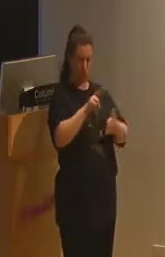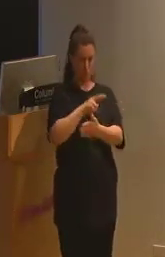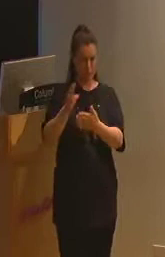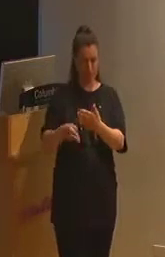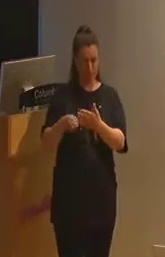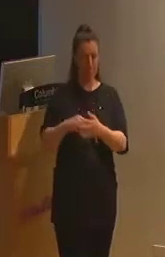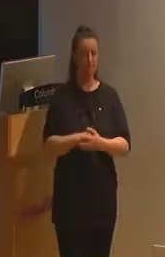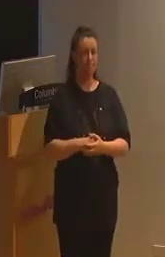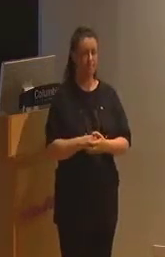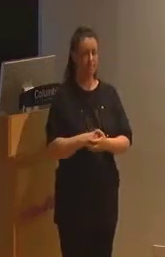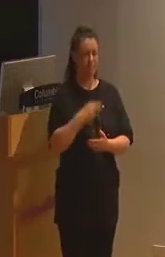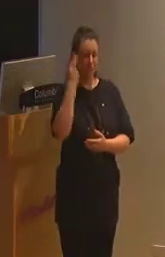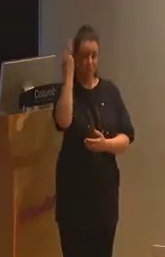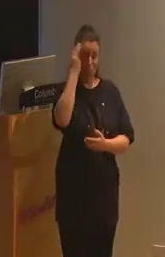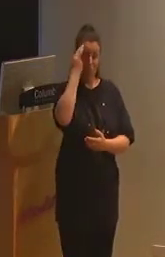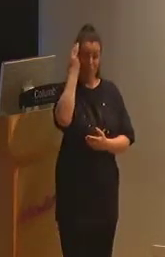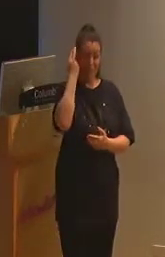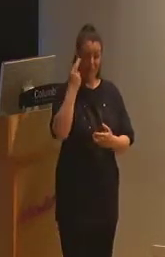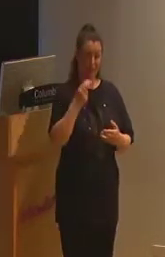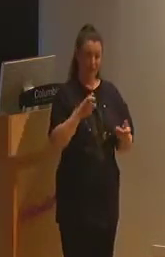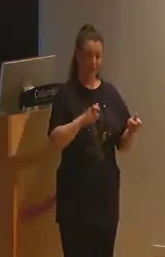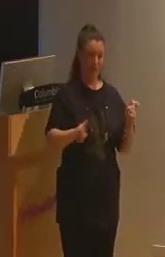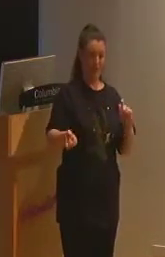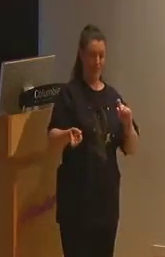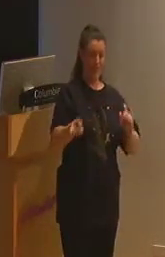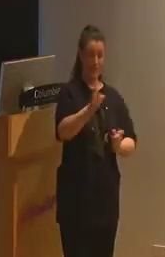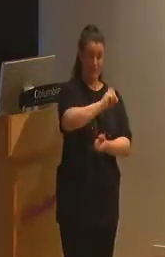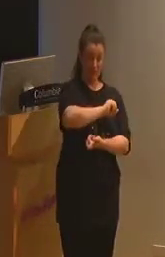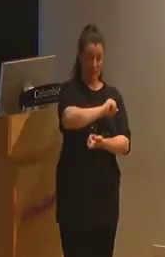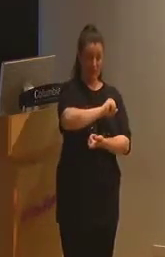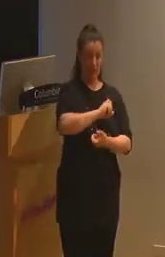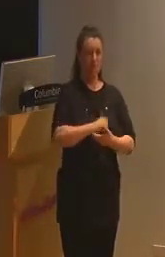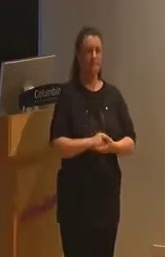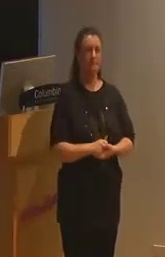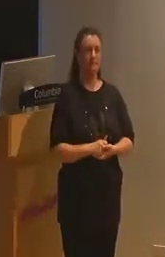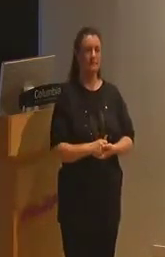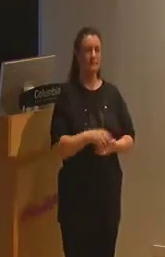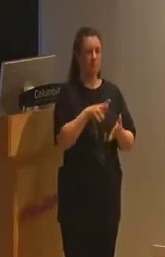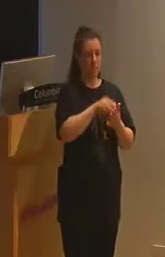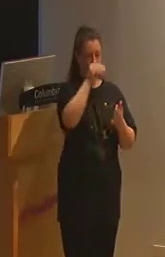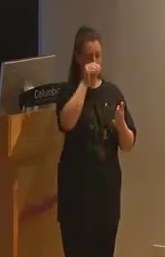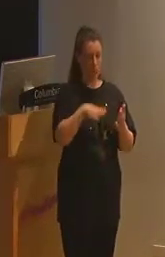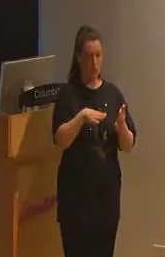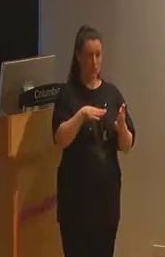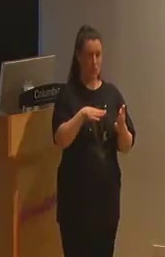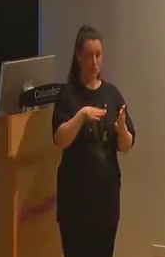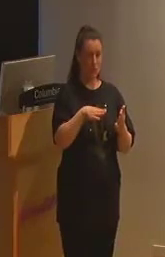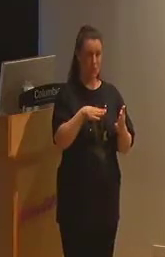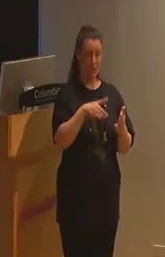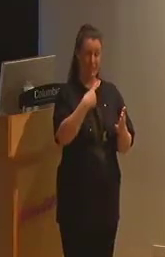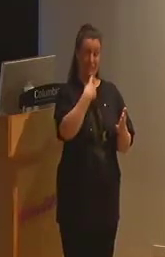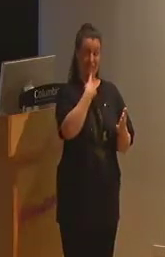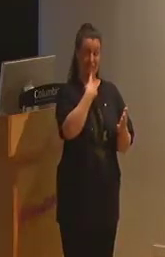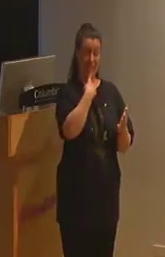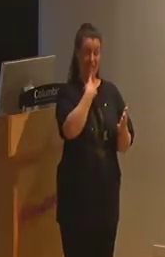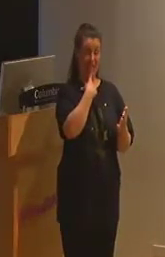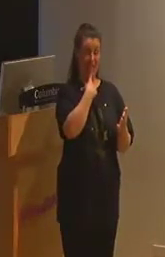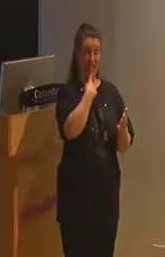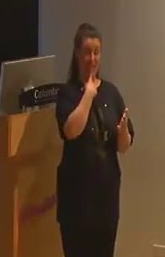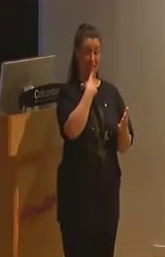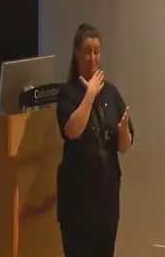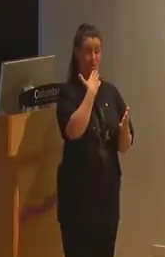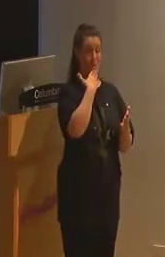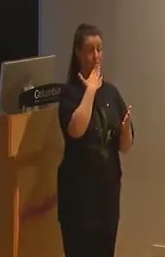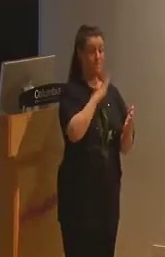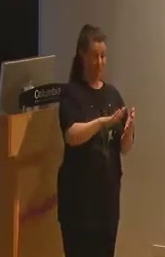for the purposes of exchange. As a result, quote, deemed to be disruptive will be valued least of all in such a